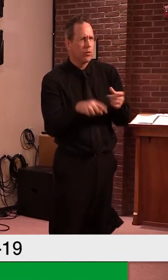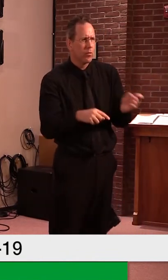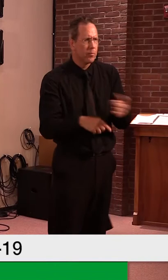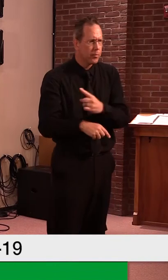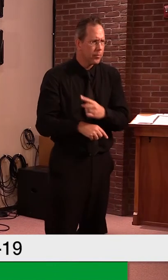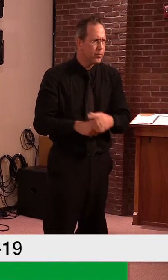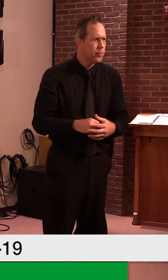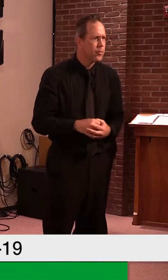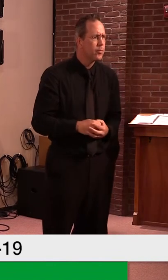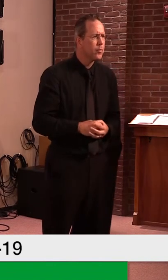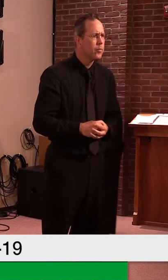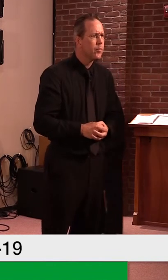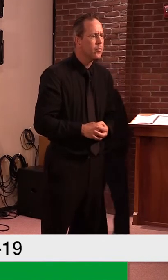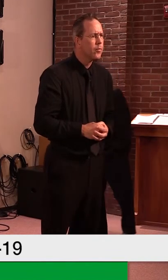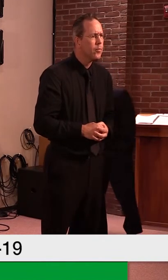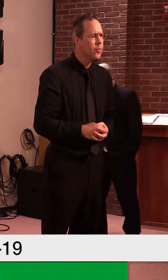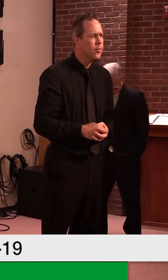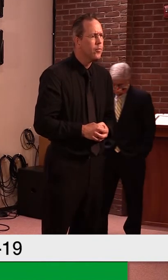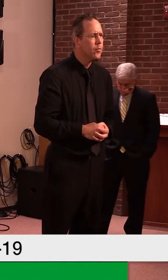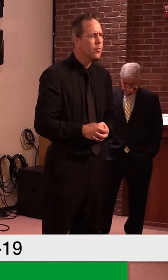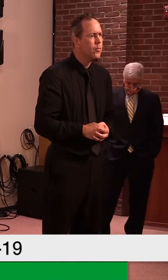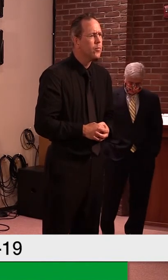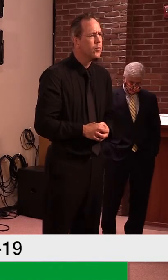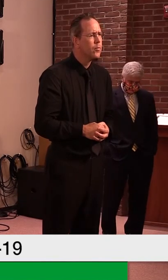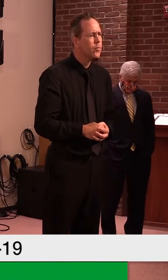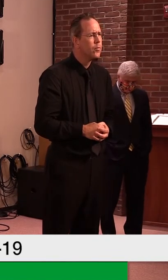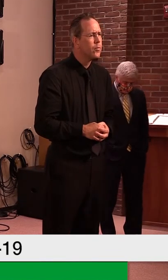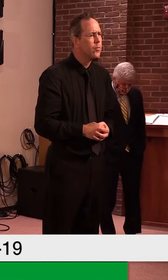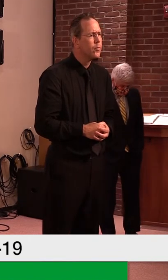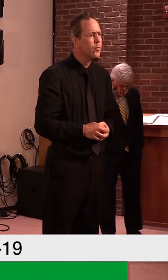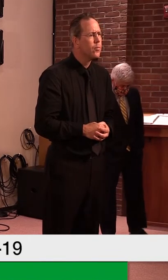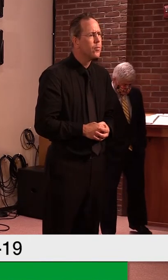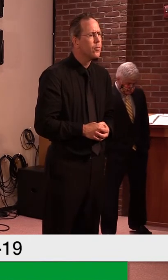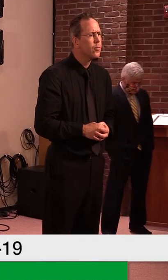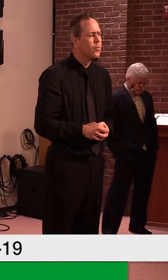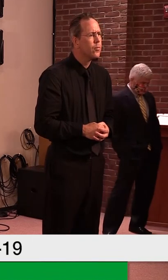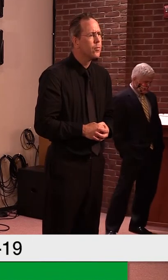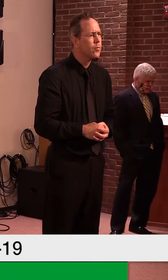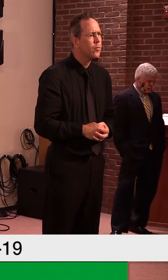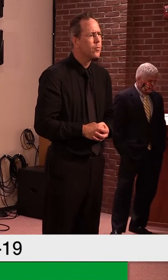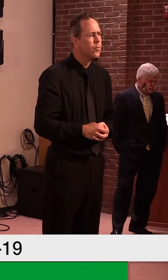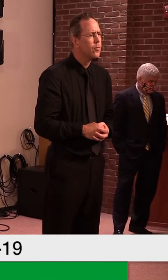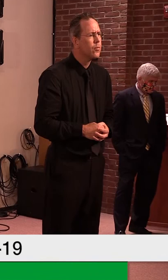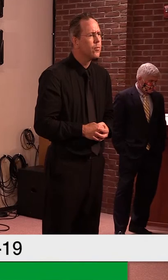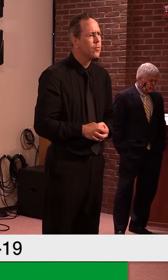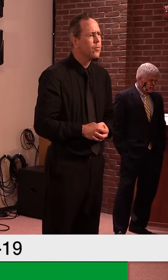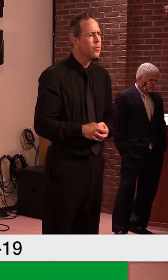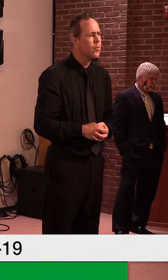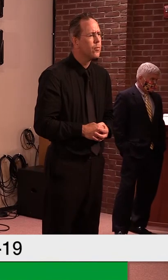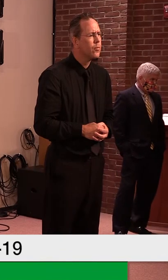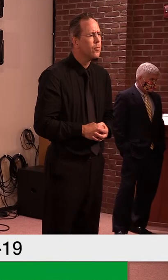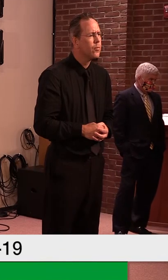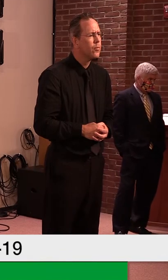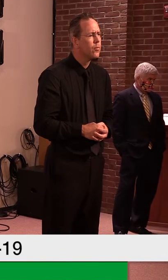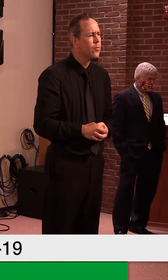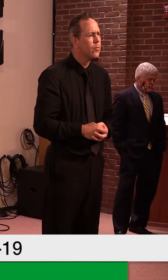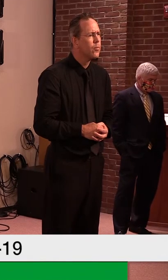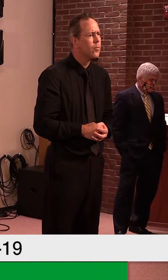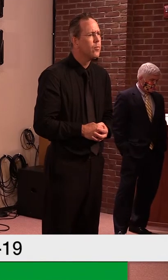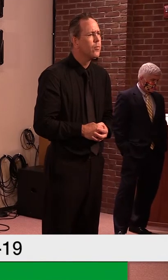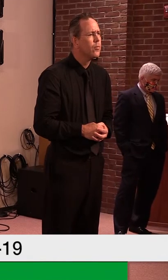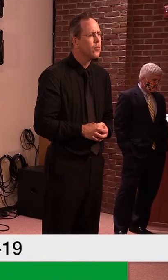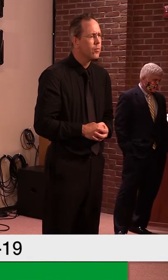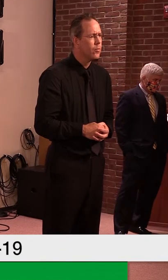portal and they were listed as recommended for vendors and recommended for approval since July 17th. They would like to know if